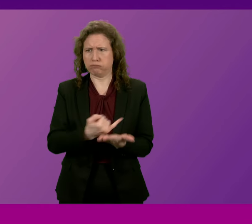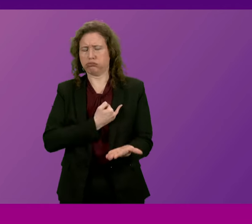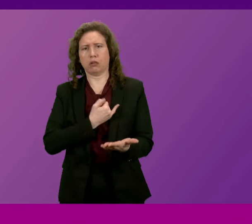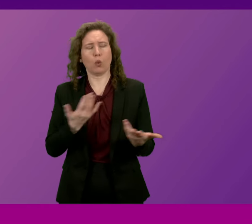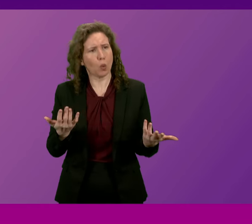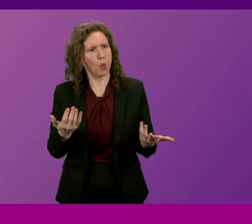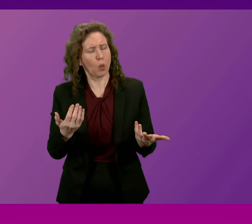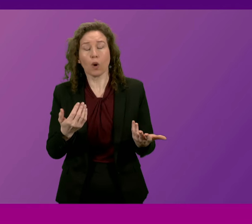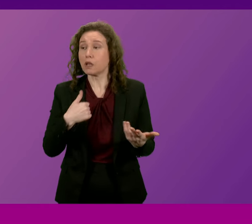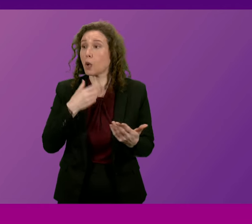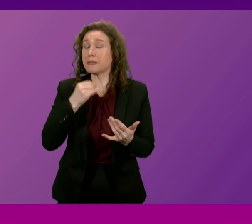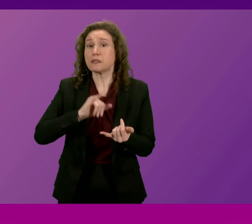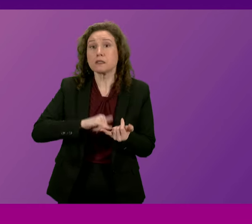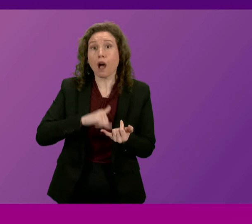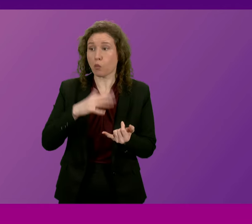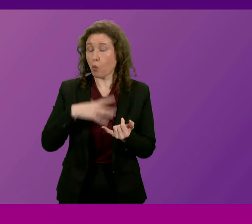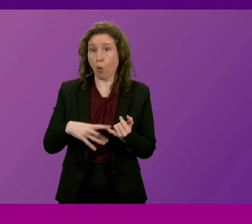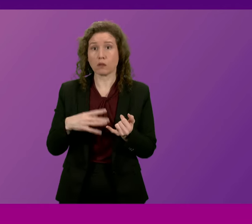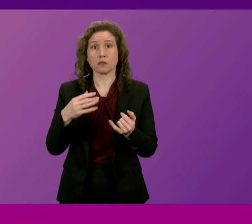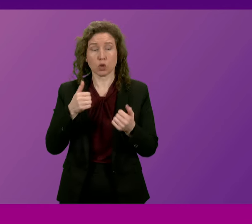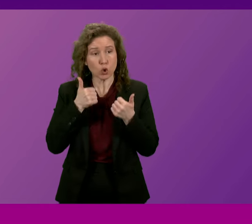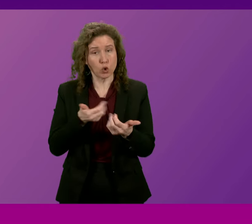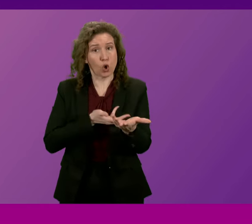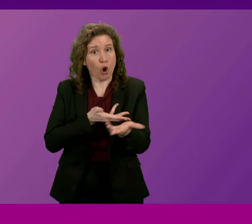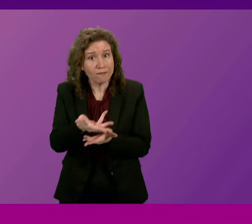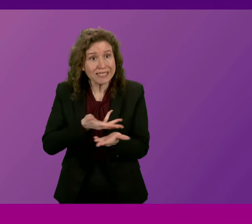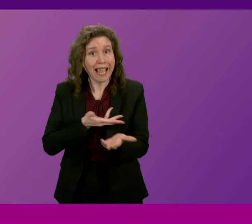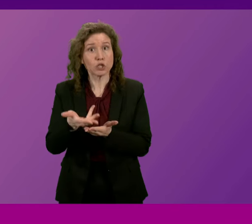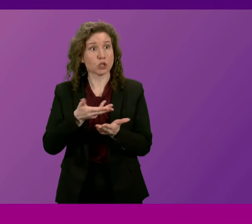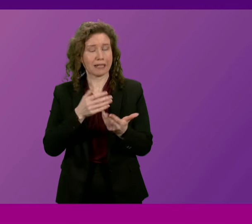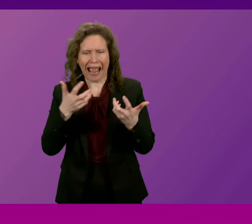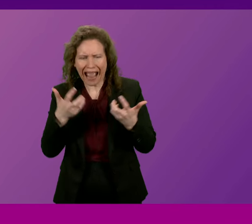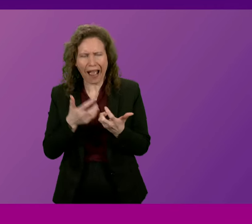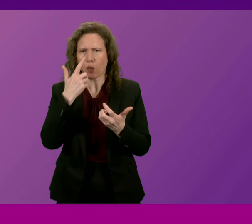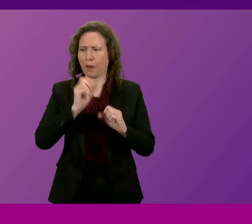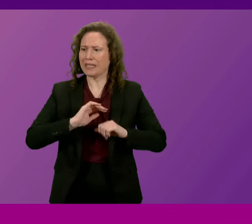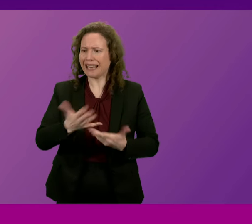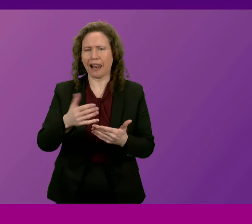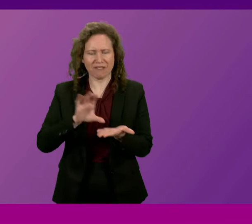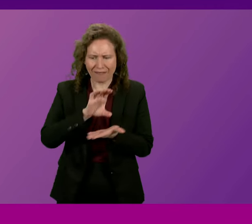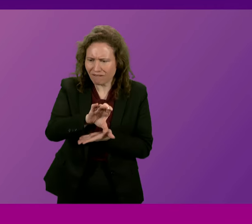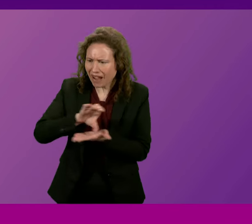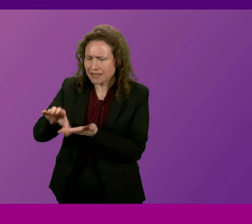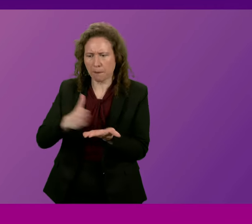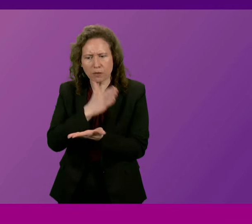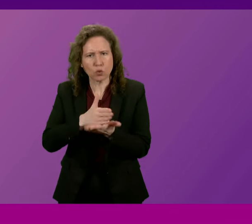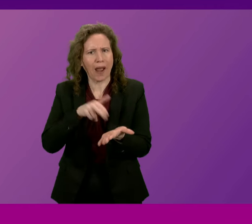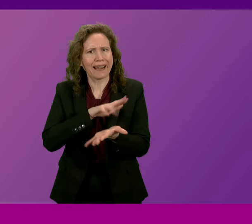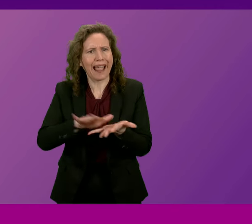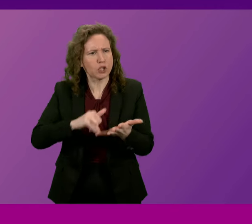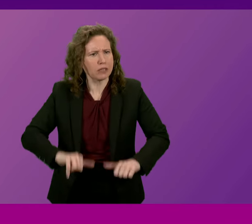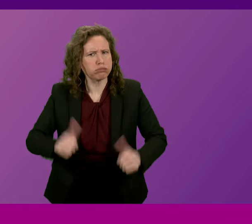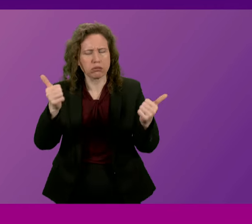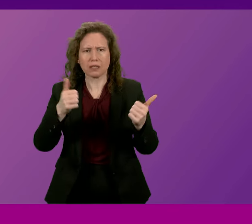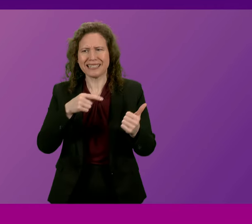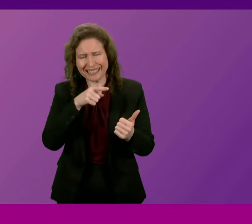So if Mr Sarwar wants to have an engaged conversation about how we can deliver investment to the National Health Service, I